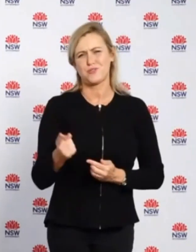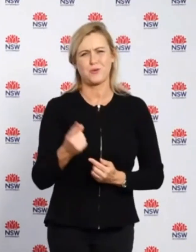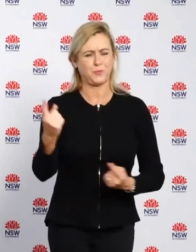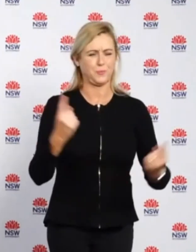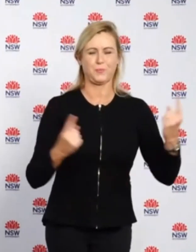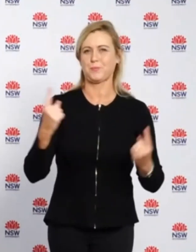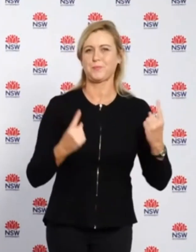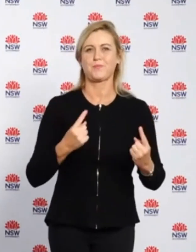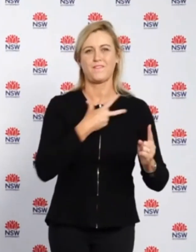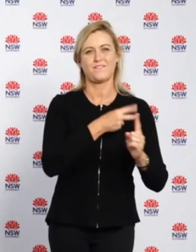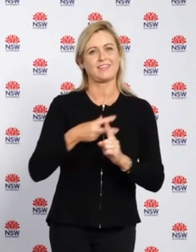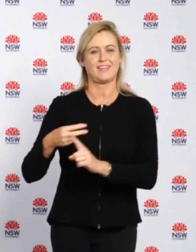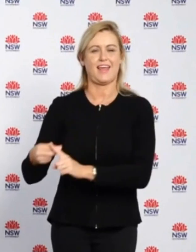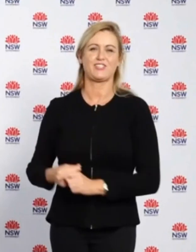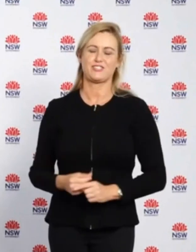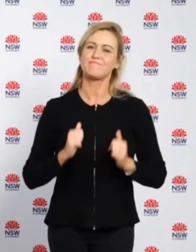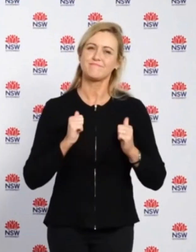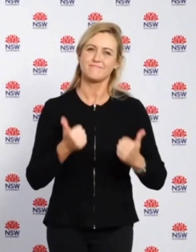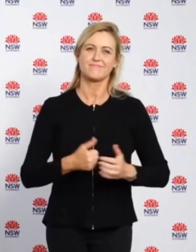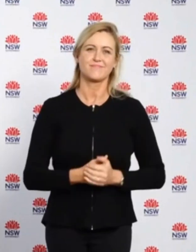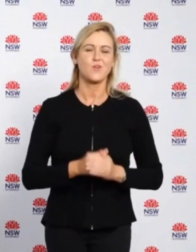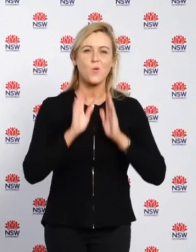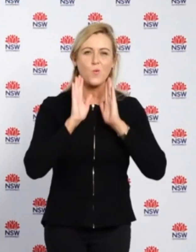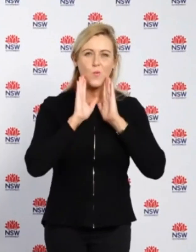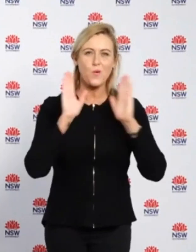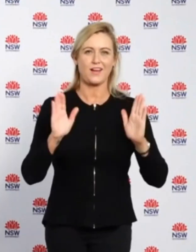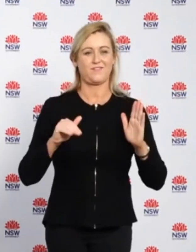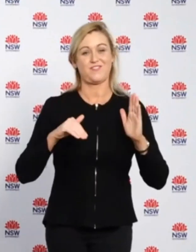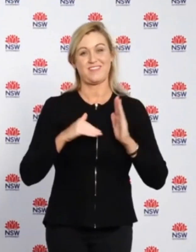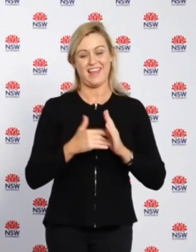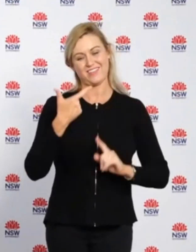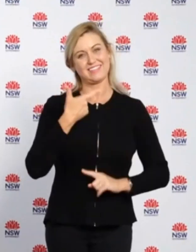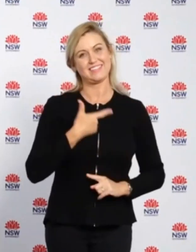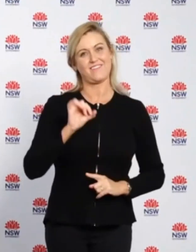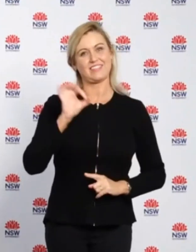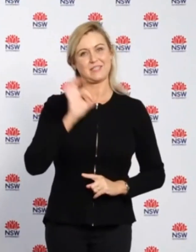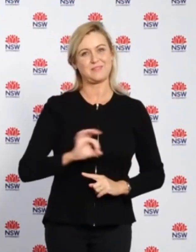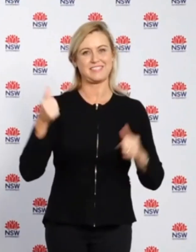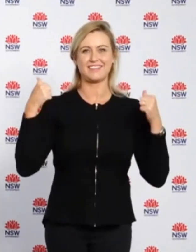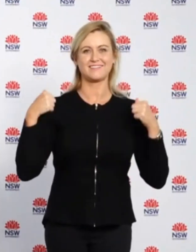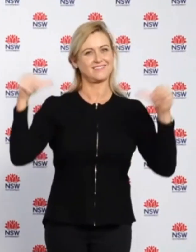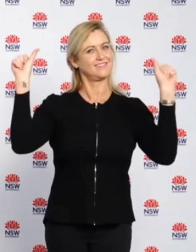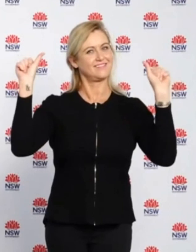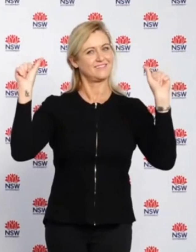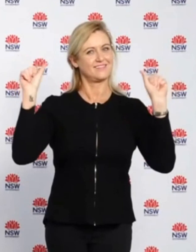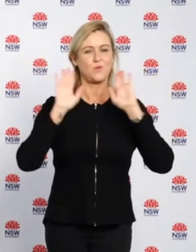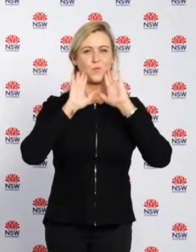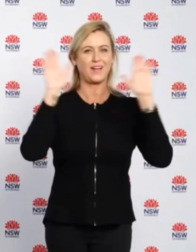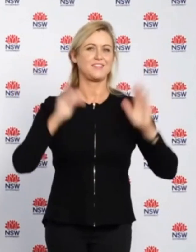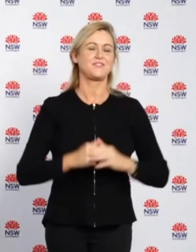have to be vaccinated. It's really terrific that we've achieved the 70% double dose target.